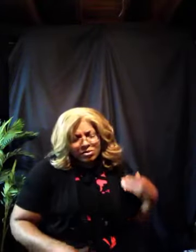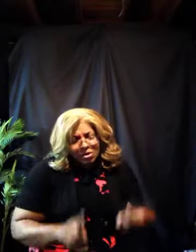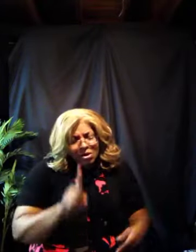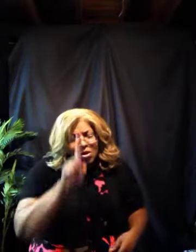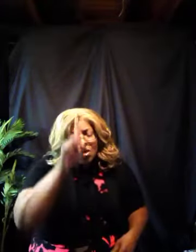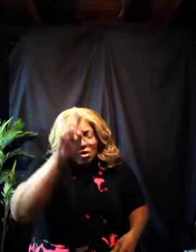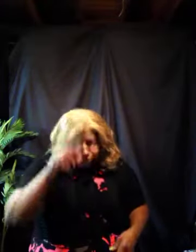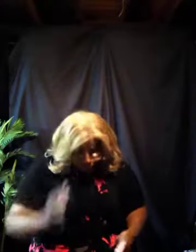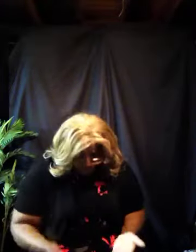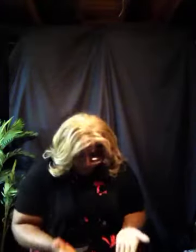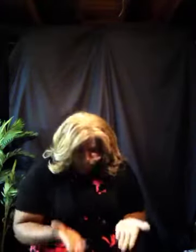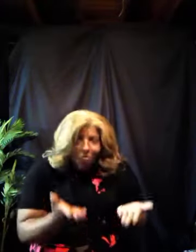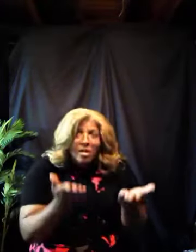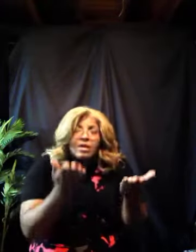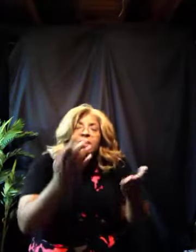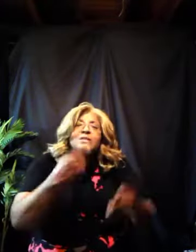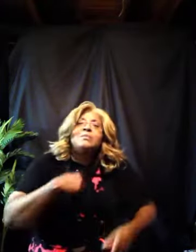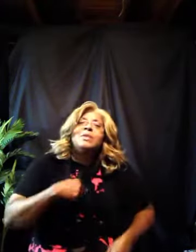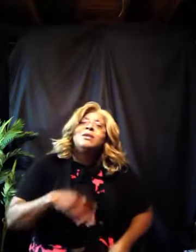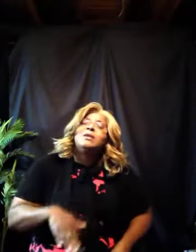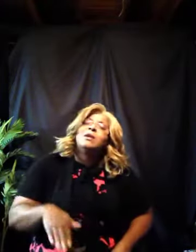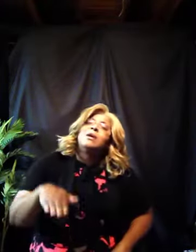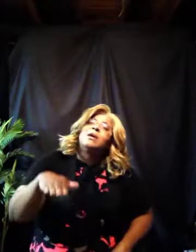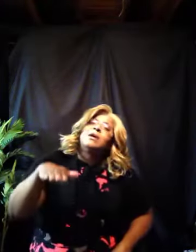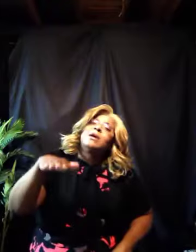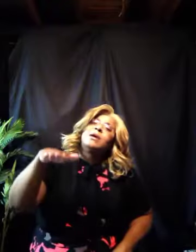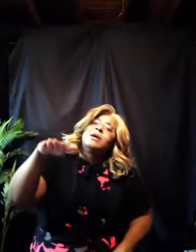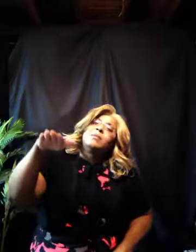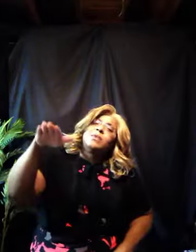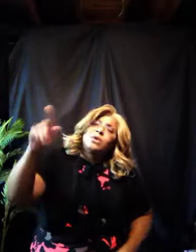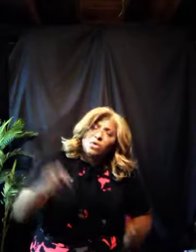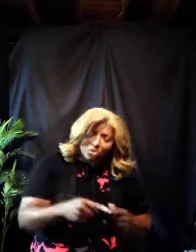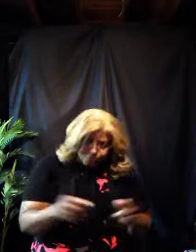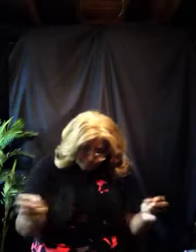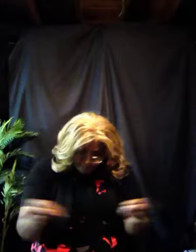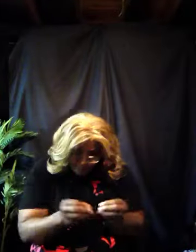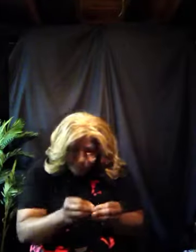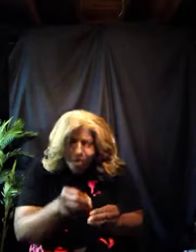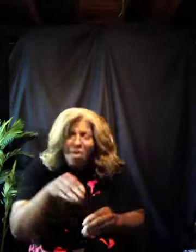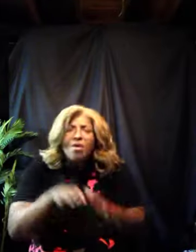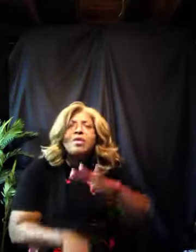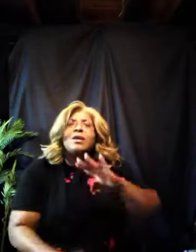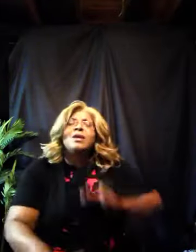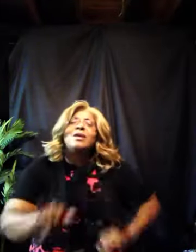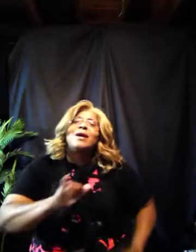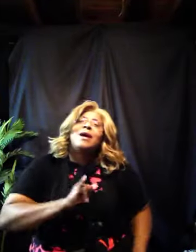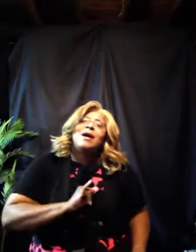You raise me up To more than I